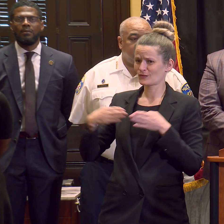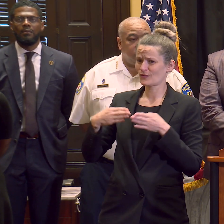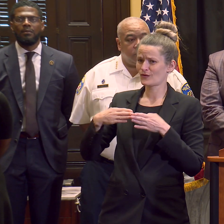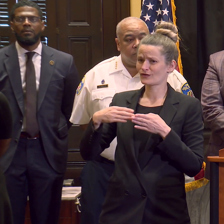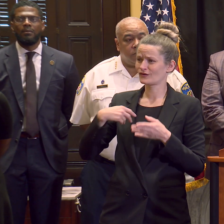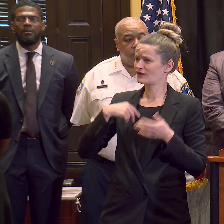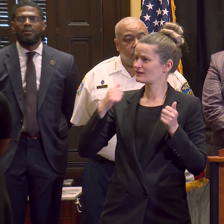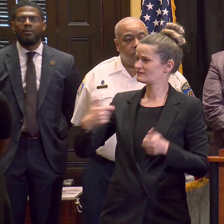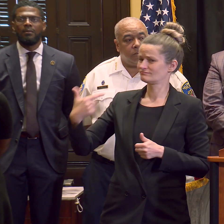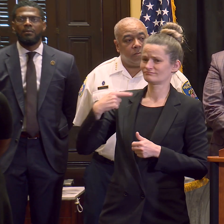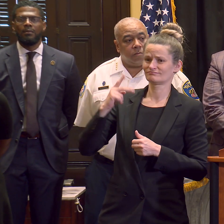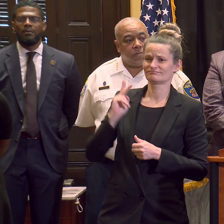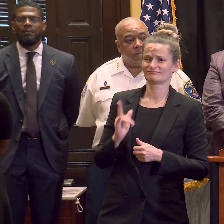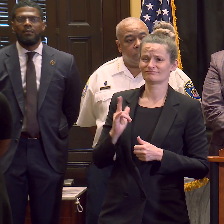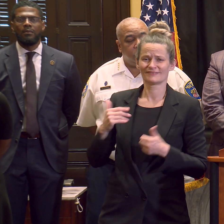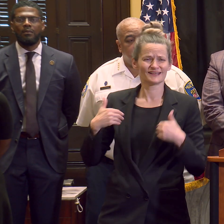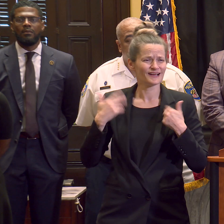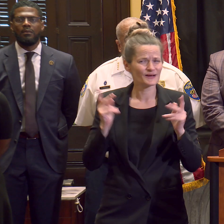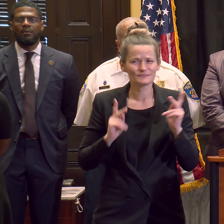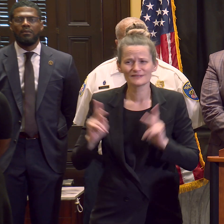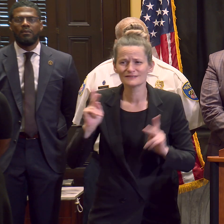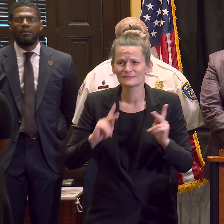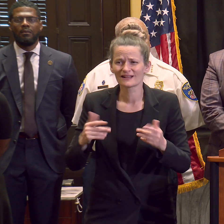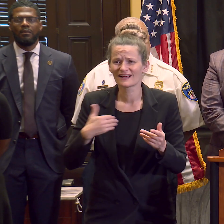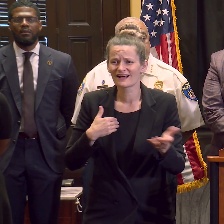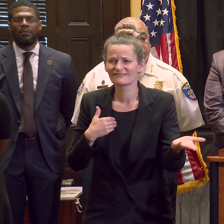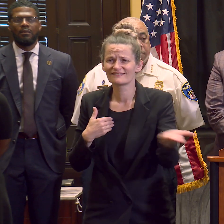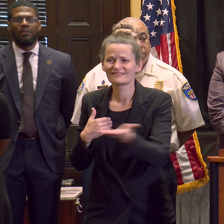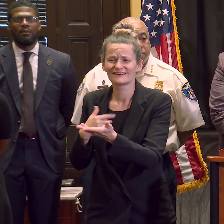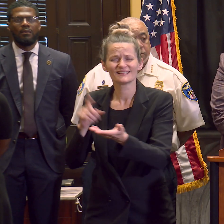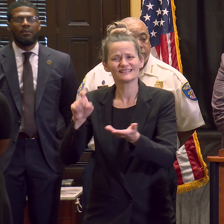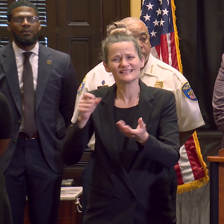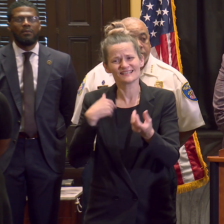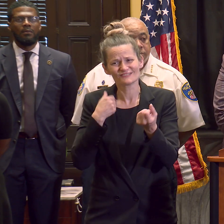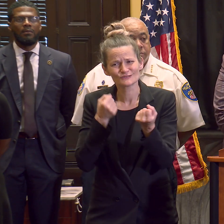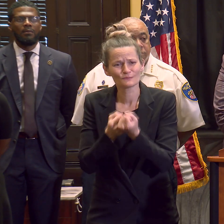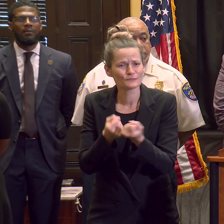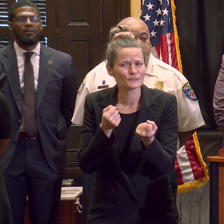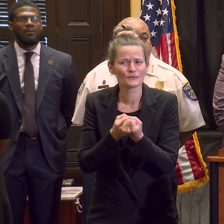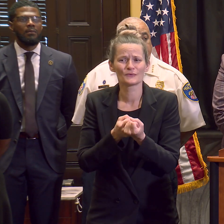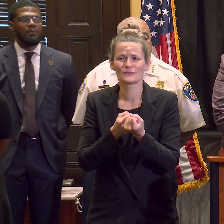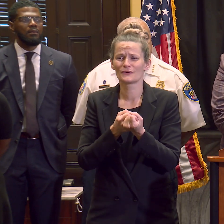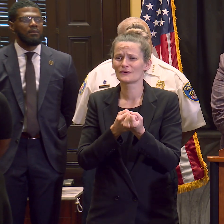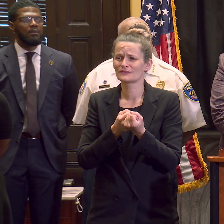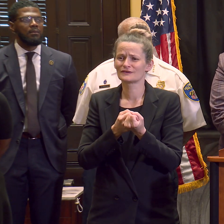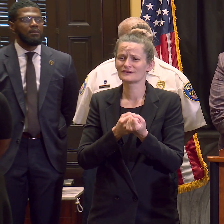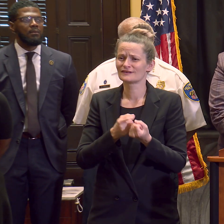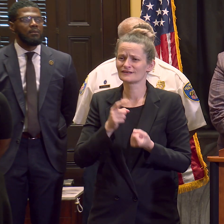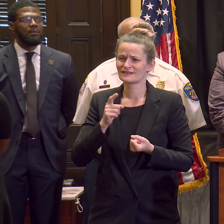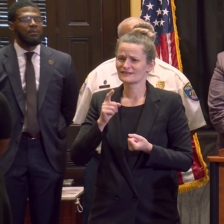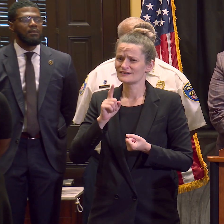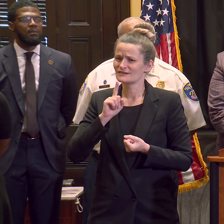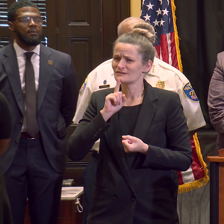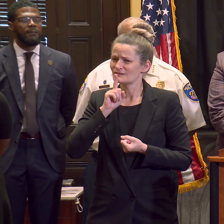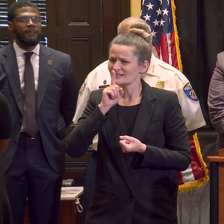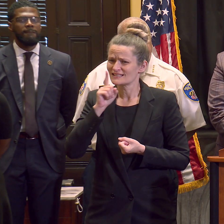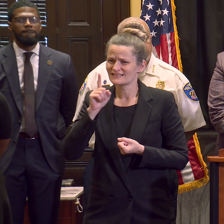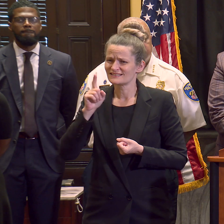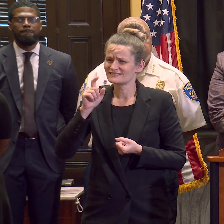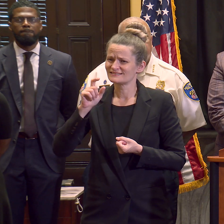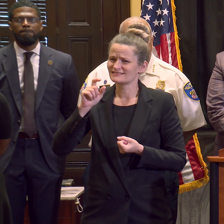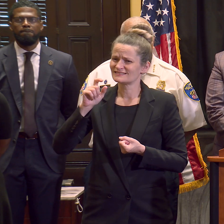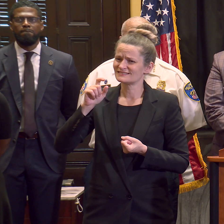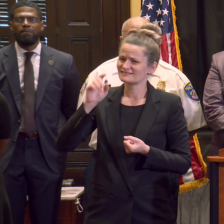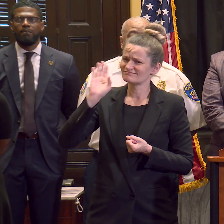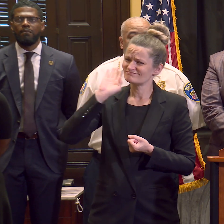have better opportunities and to support to make it unnecessary. And some would say that this is as simple as